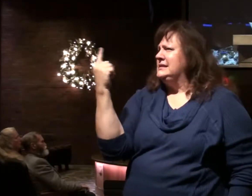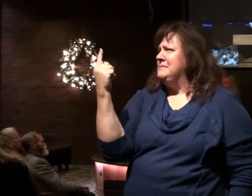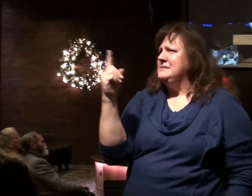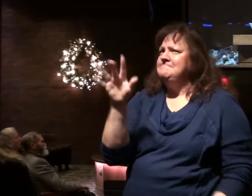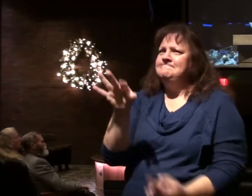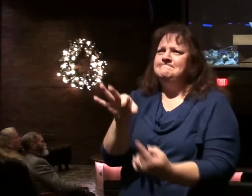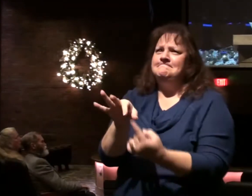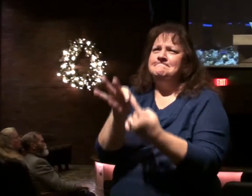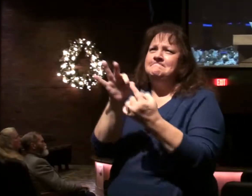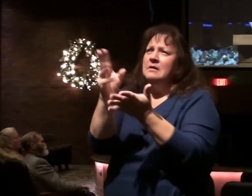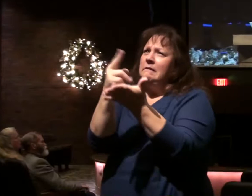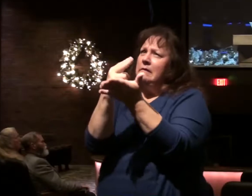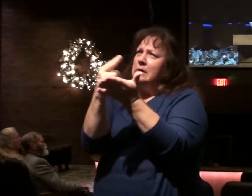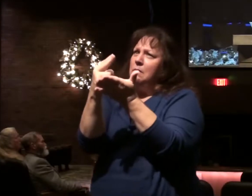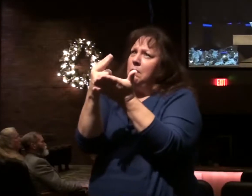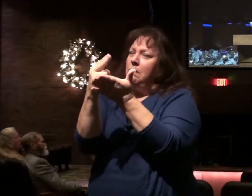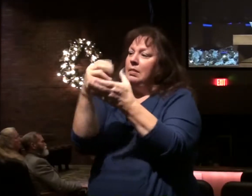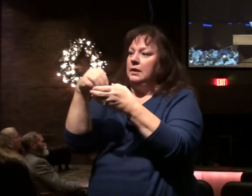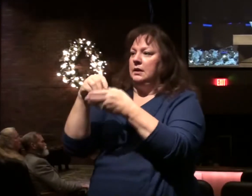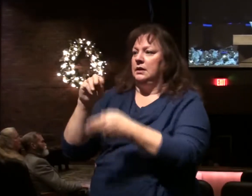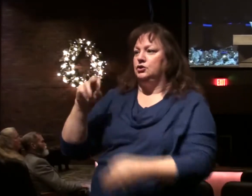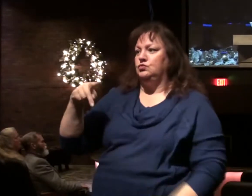special and holy in Trump.